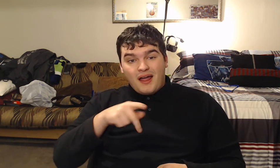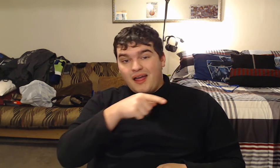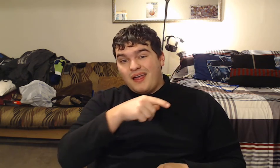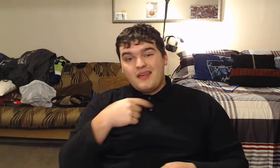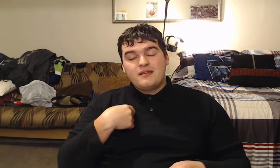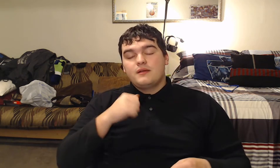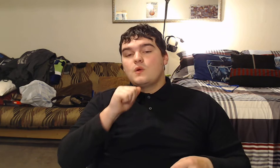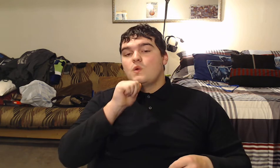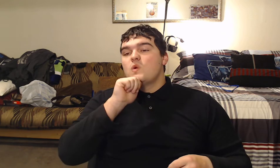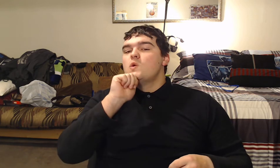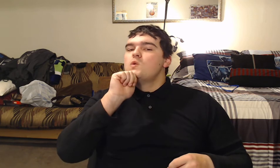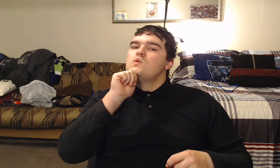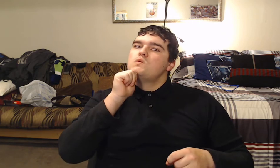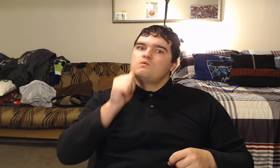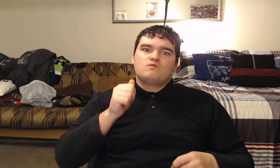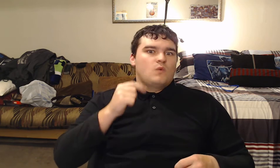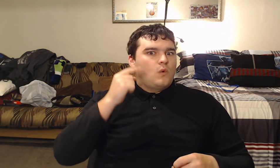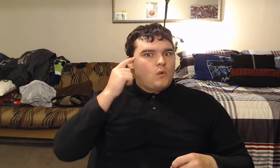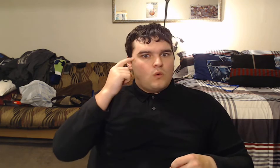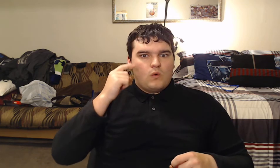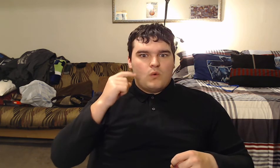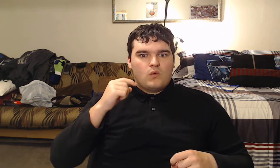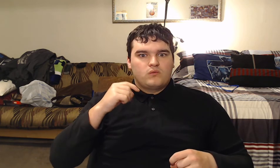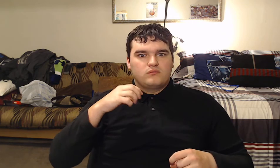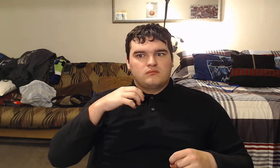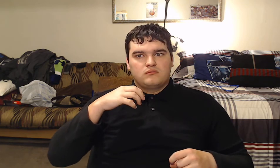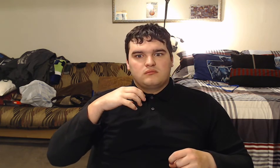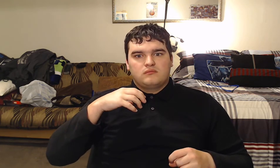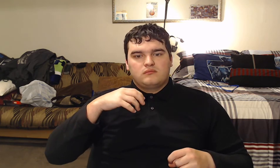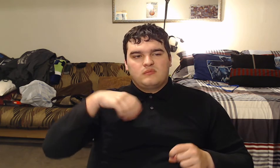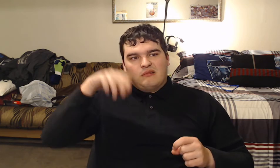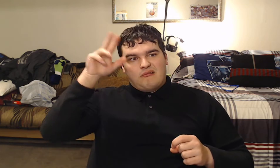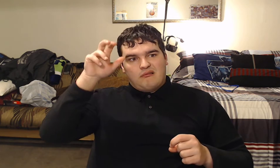He'll get rich and you'll stay sick.